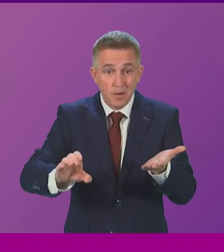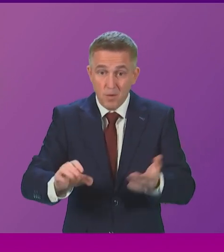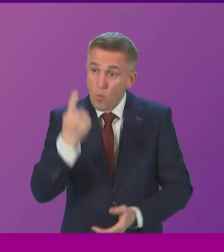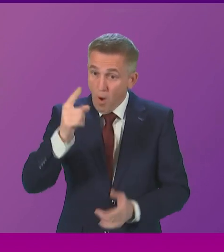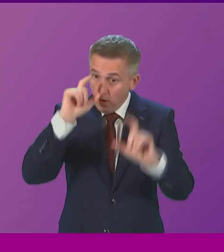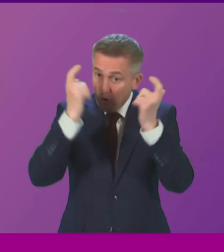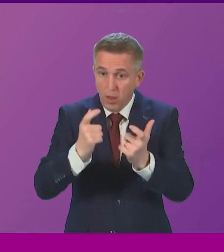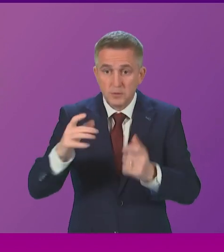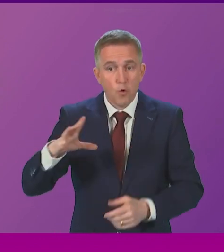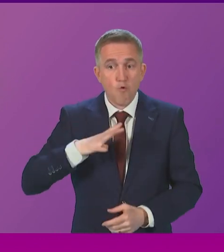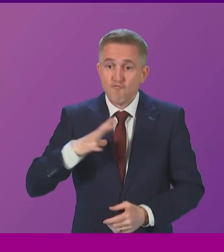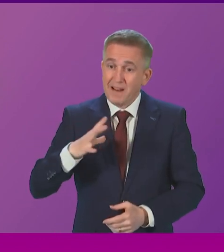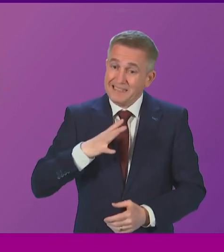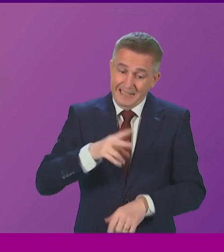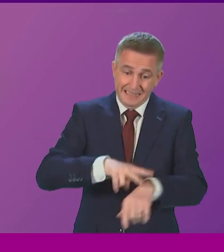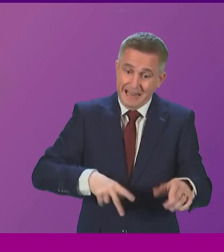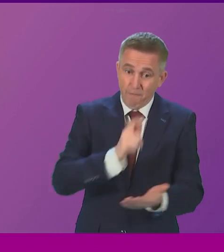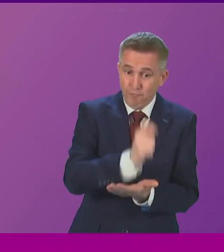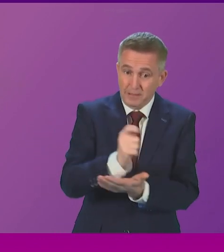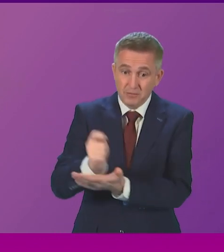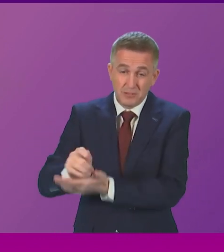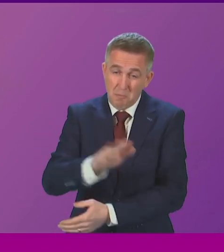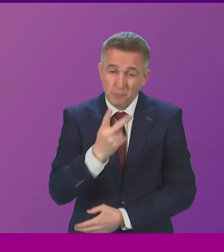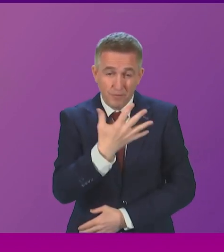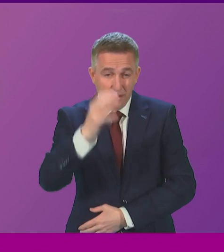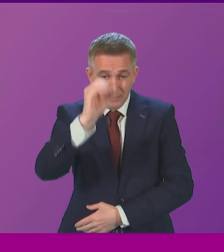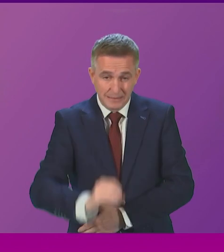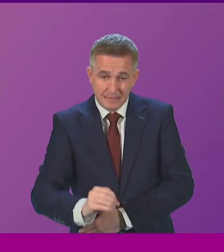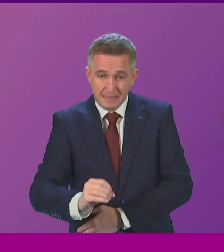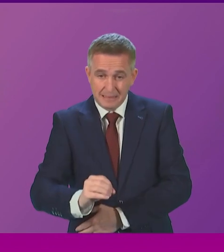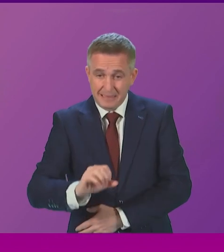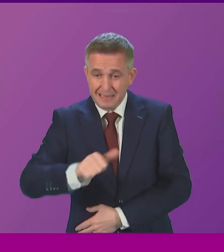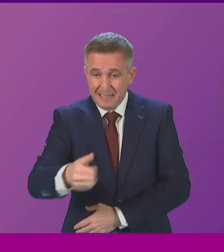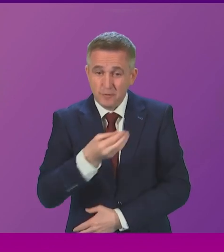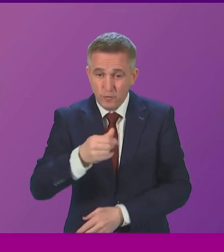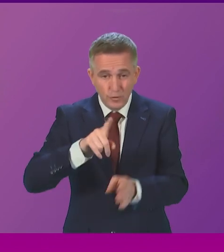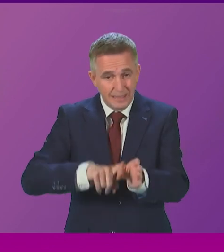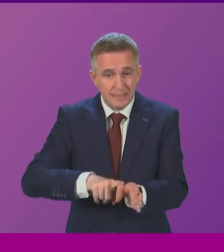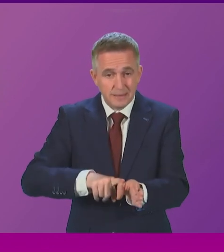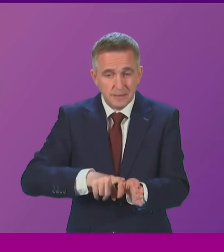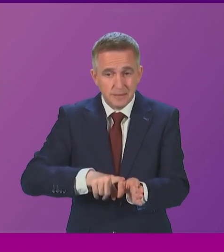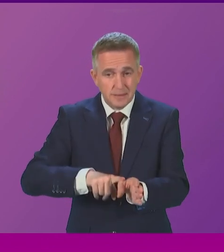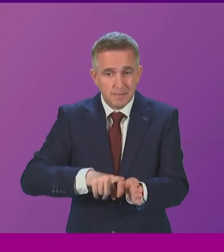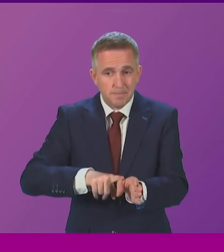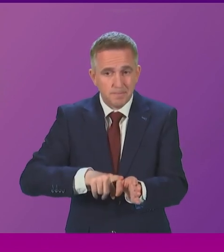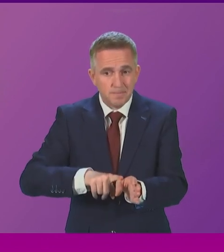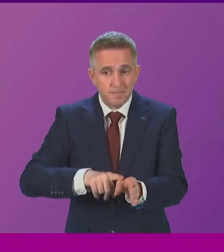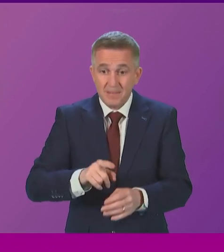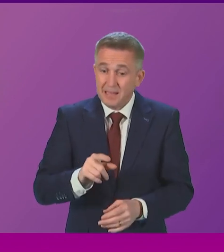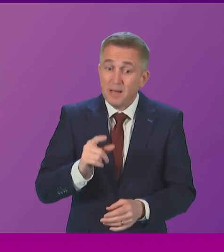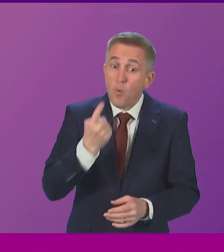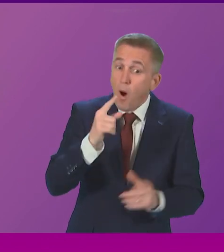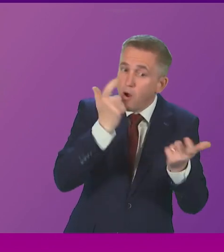planning for staff redundancies up to 25% over the next few years. This is not a unique